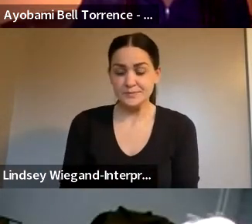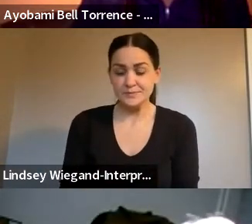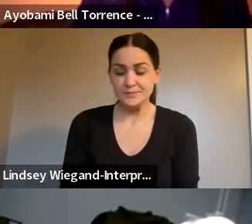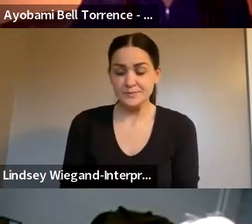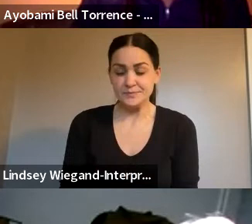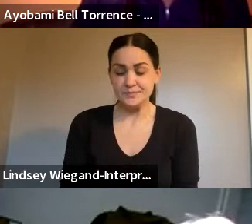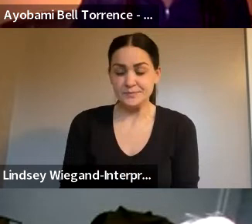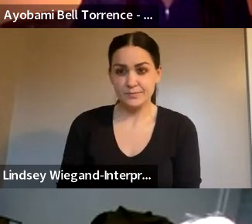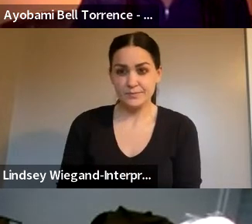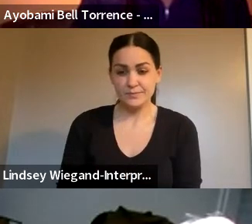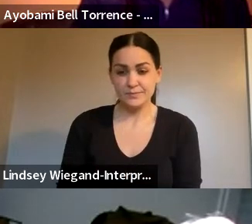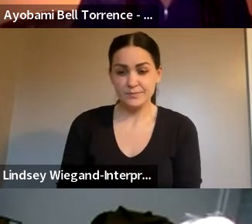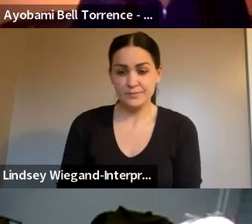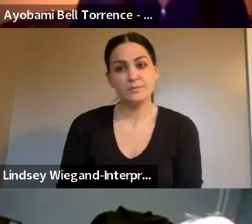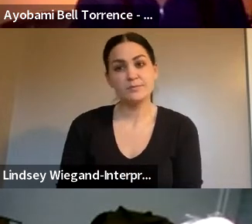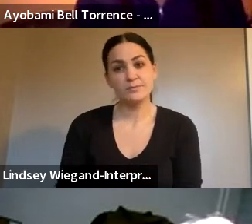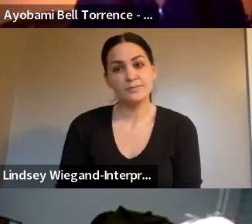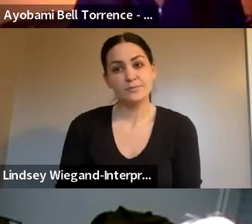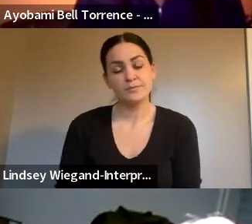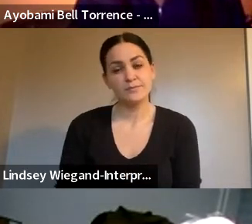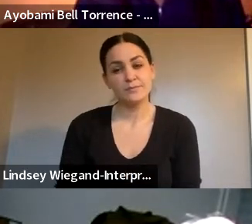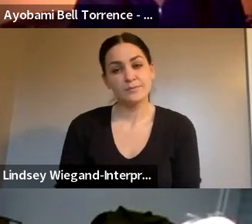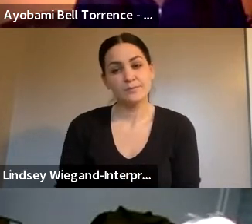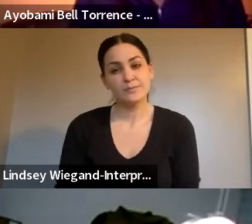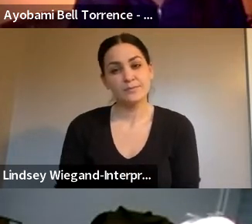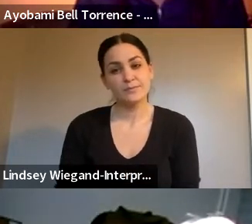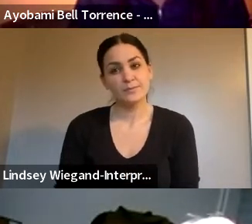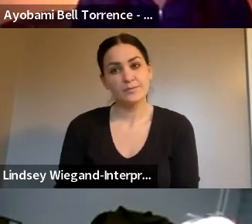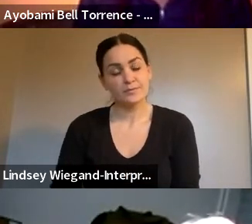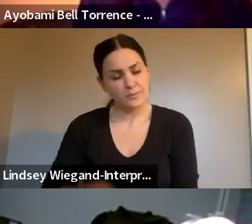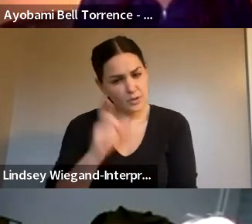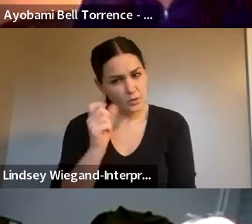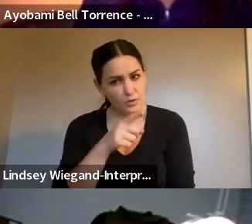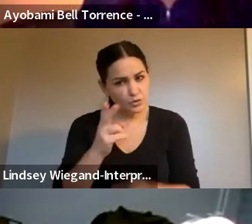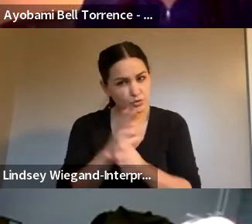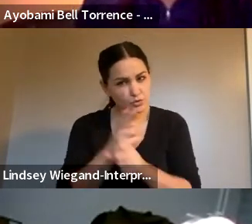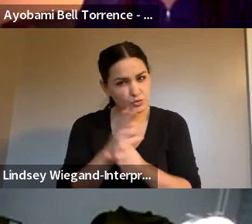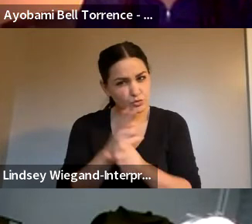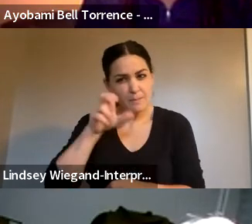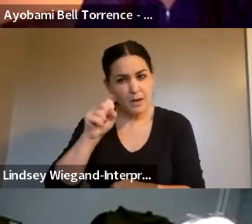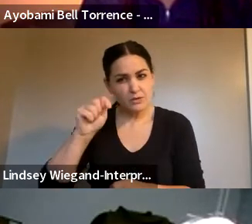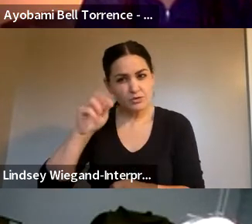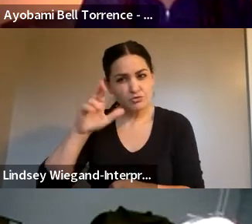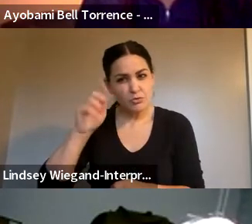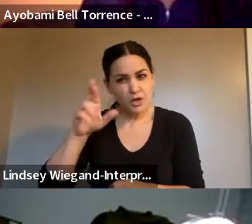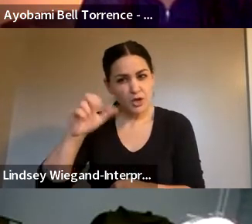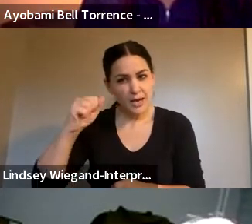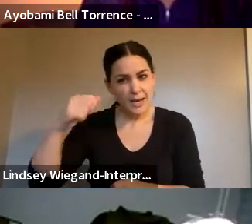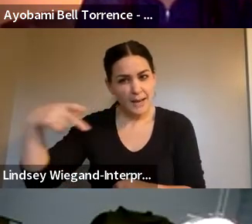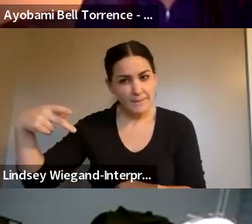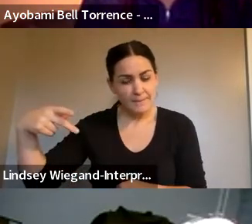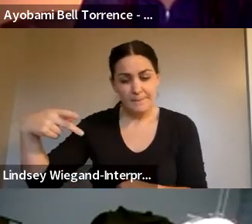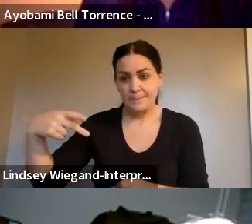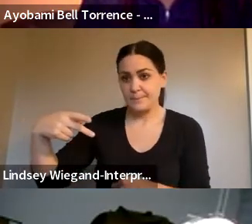Mr. Boyle, do you use the bus tracker app? I do use the bus tracker.